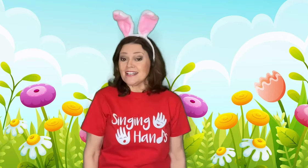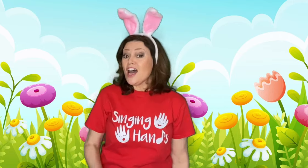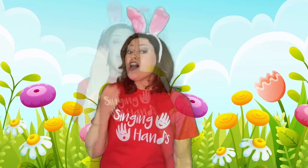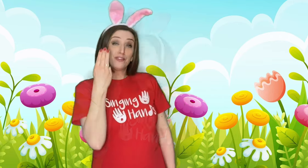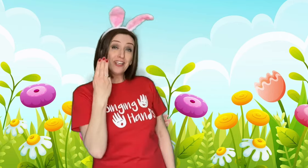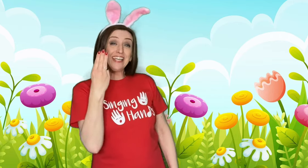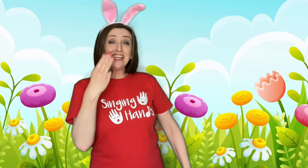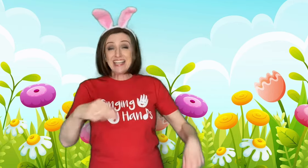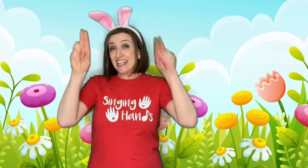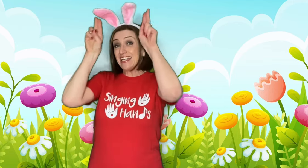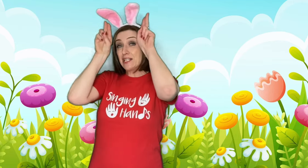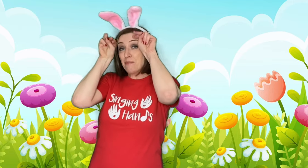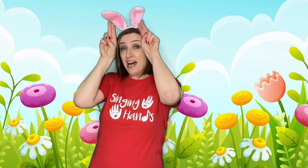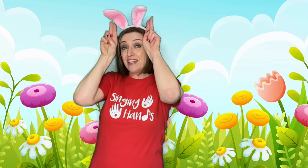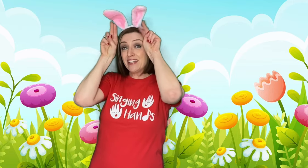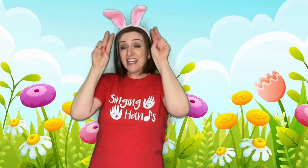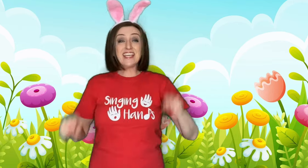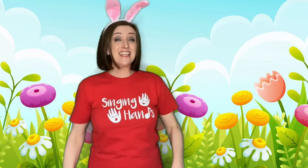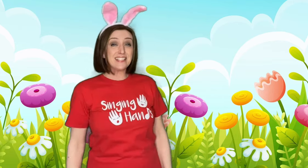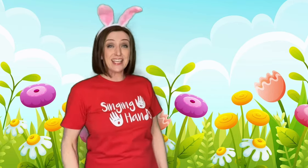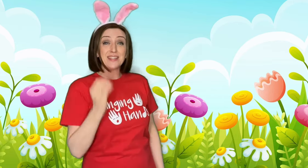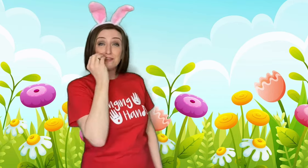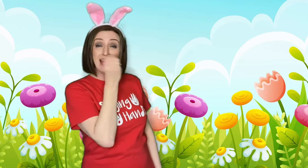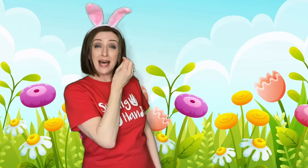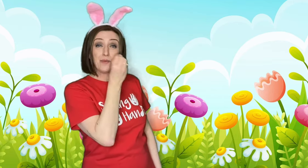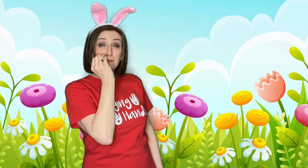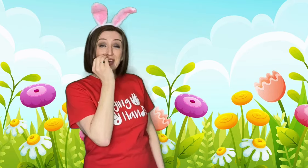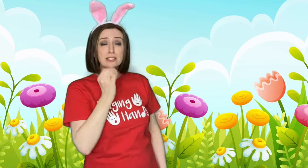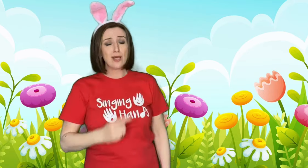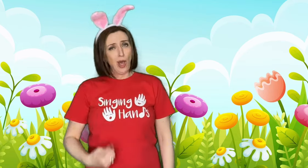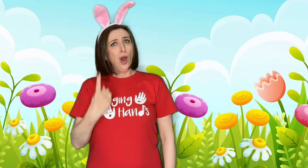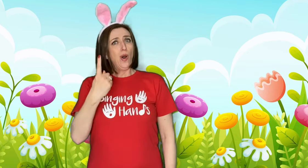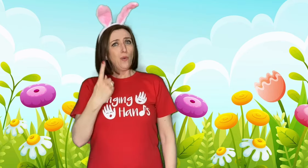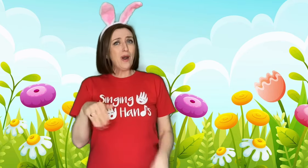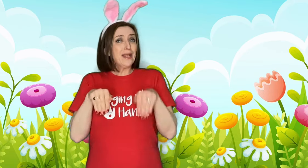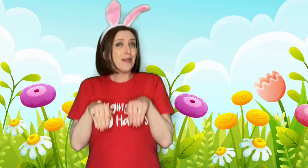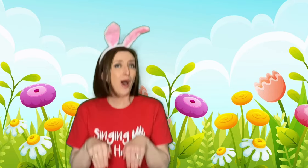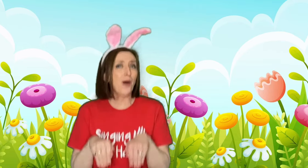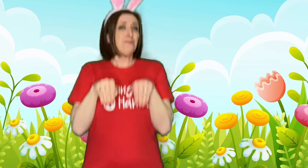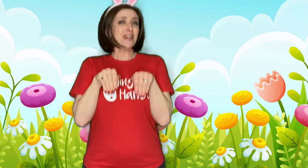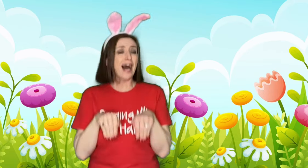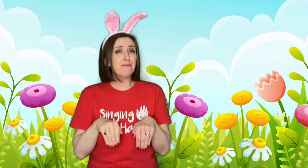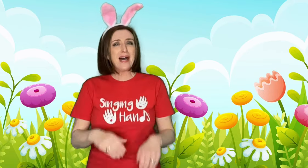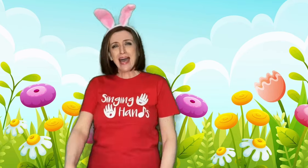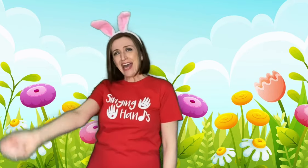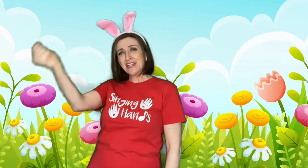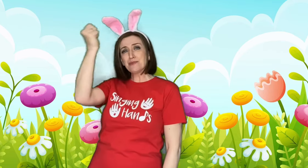Three little bunnies in the flower bed. One hopped up and